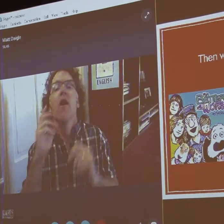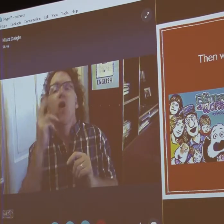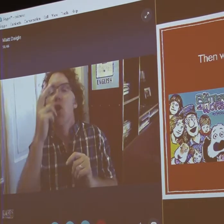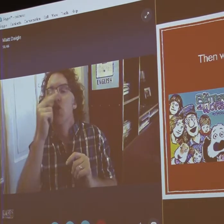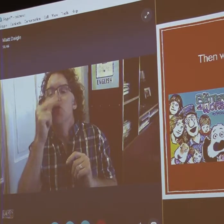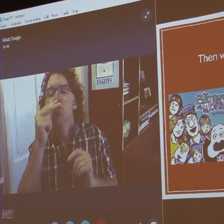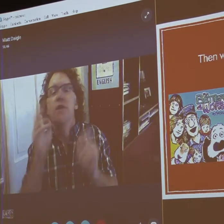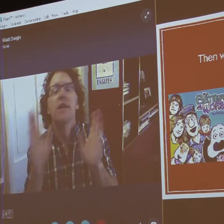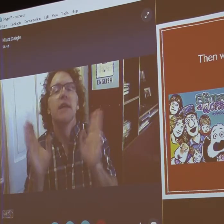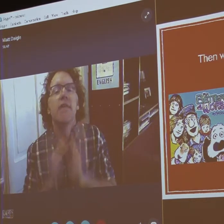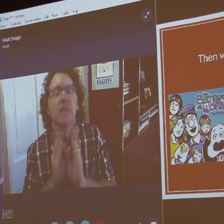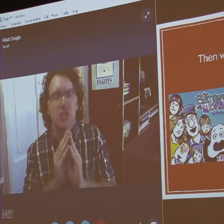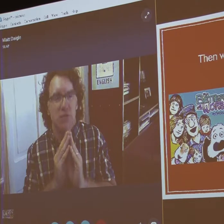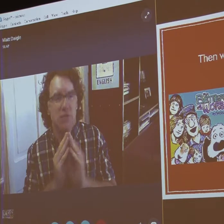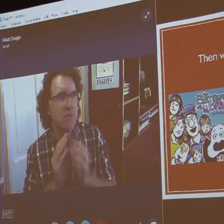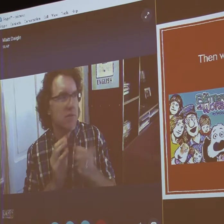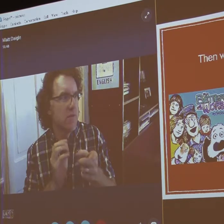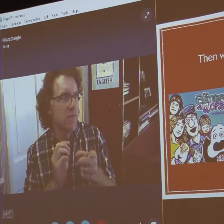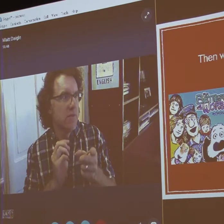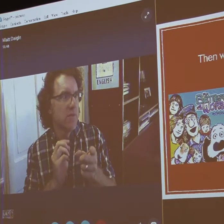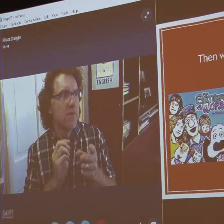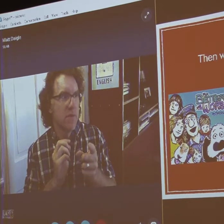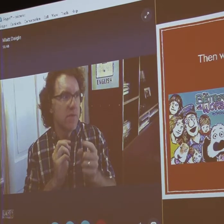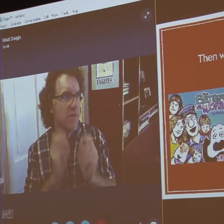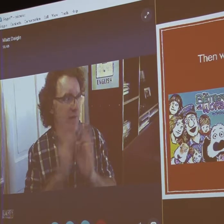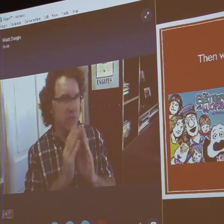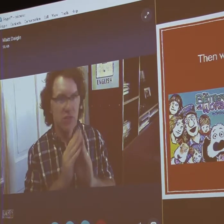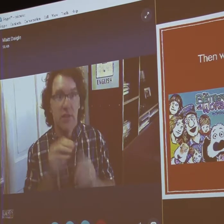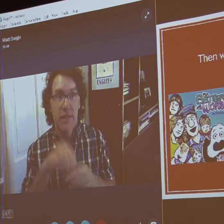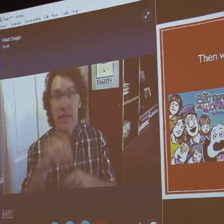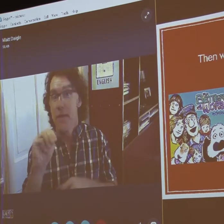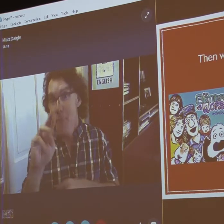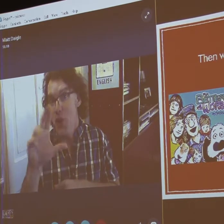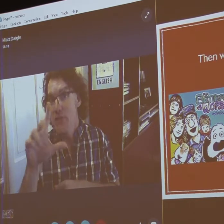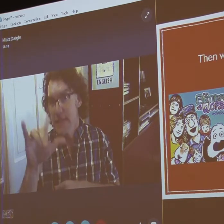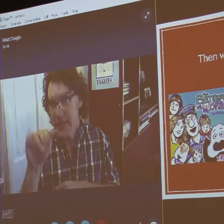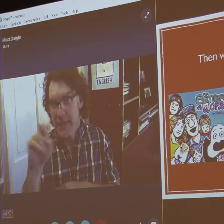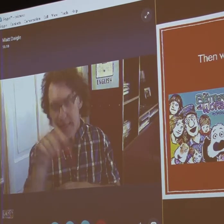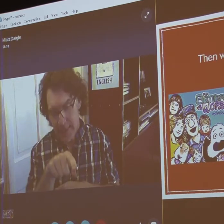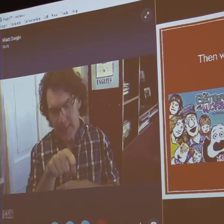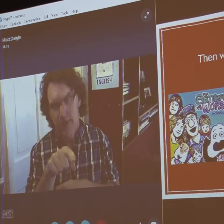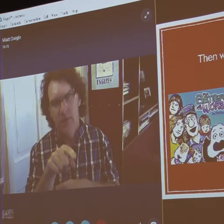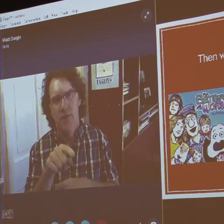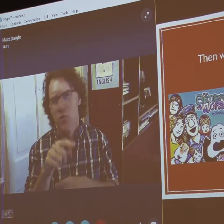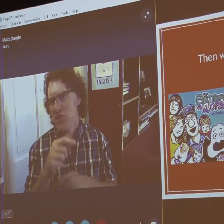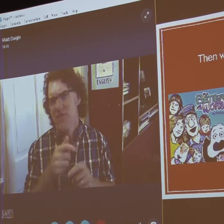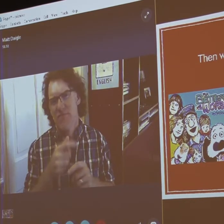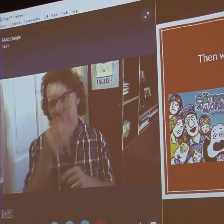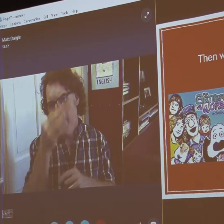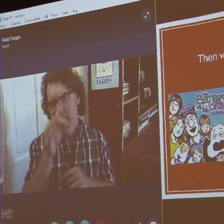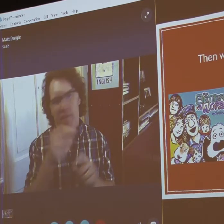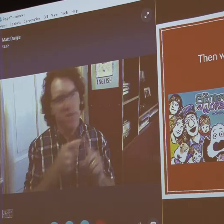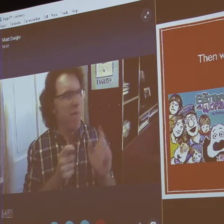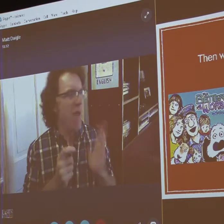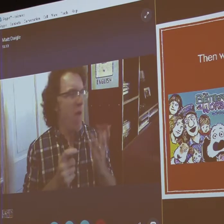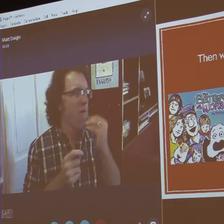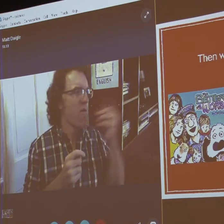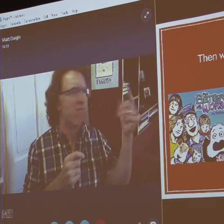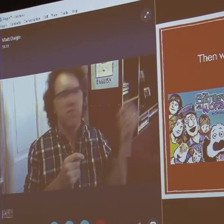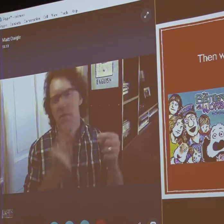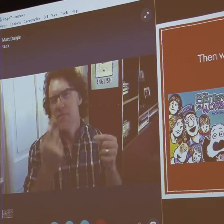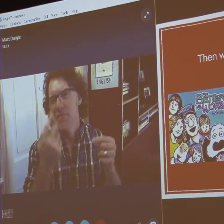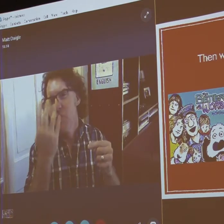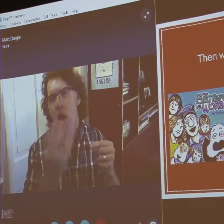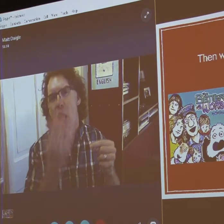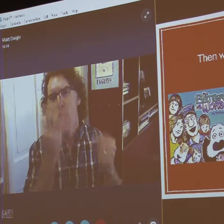But then there was a huge cartoon convention in Marceline, Missouri. Which